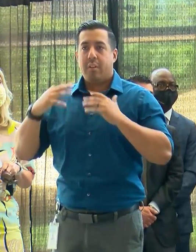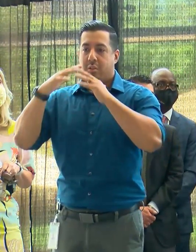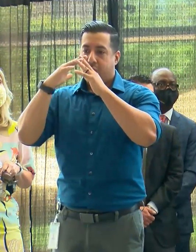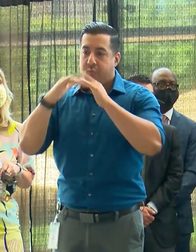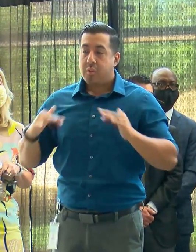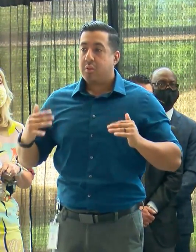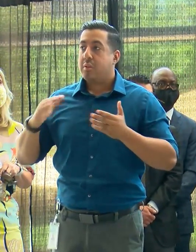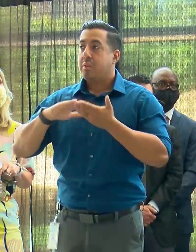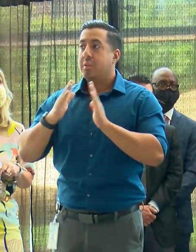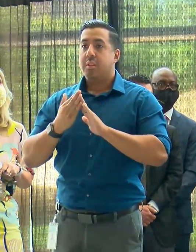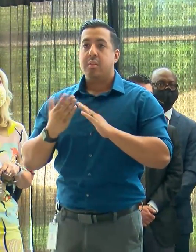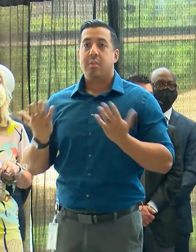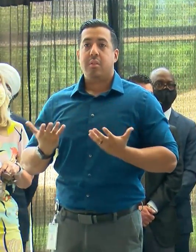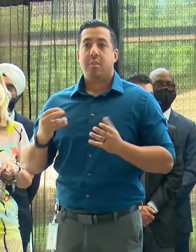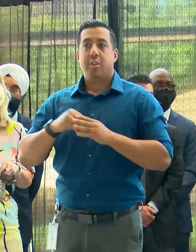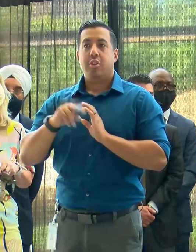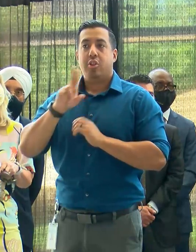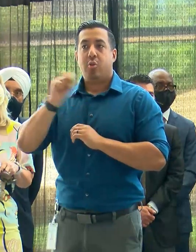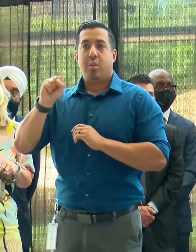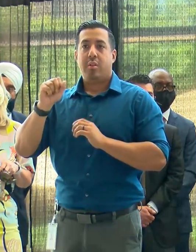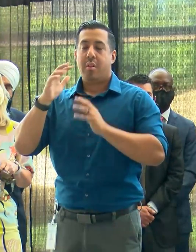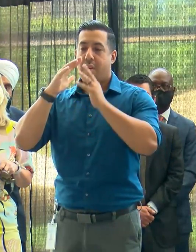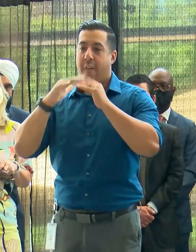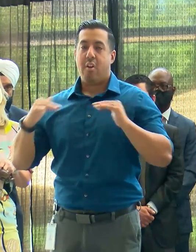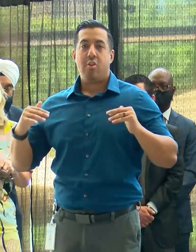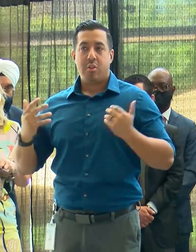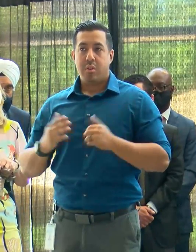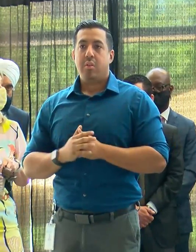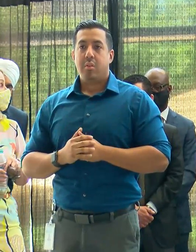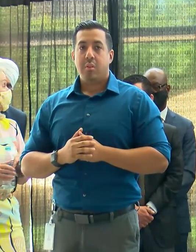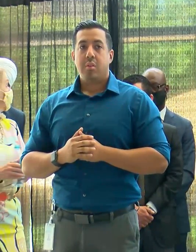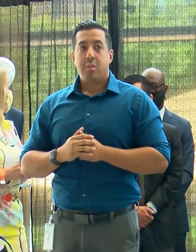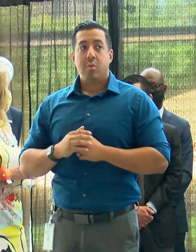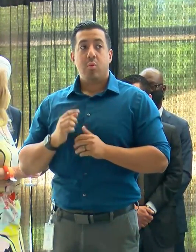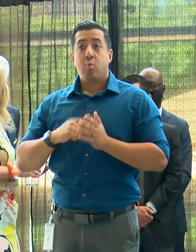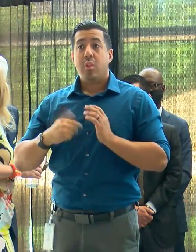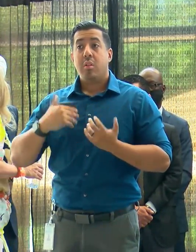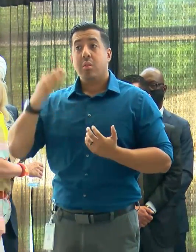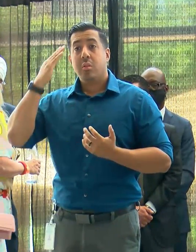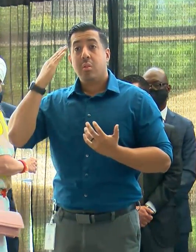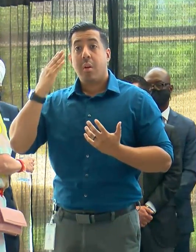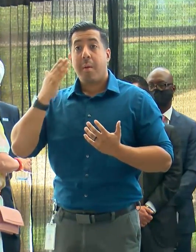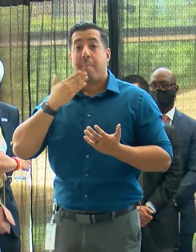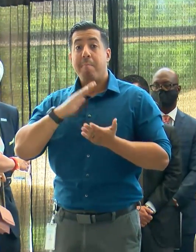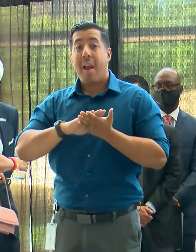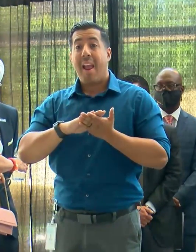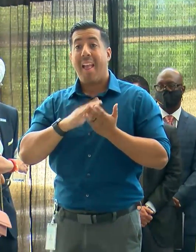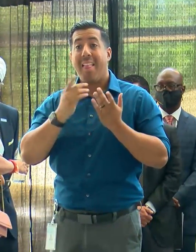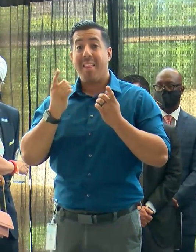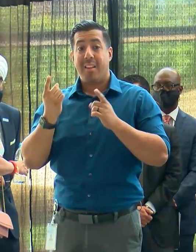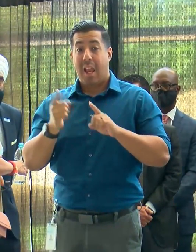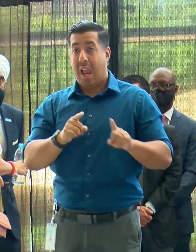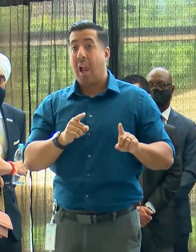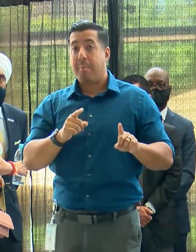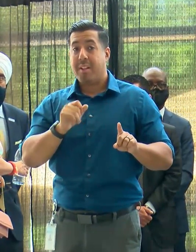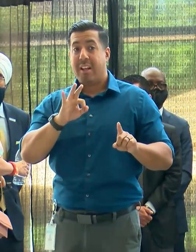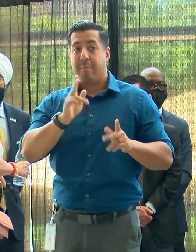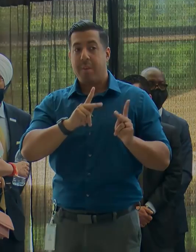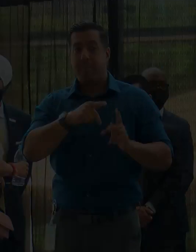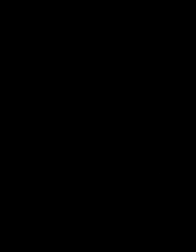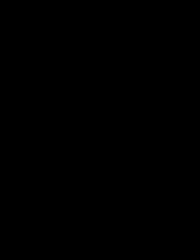in the United States. And what I do know is that bad things happen when good people stand down.